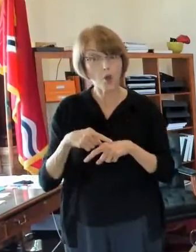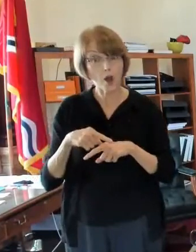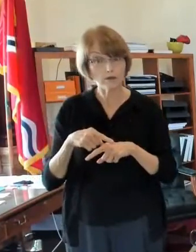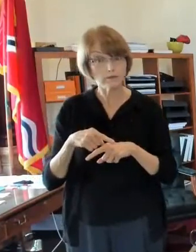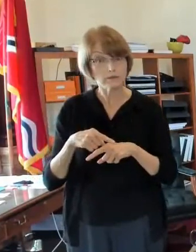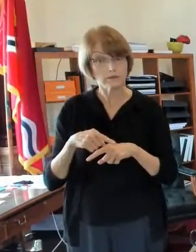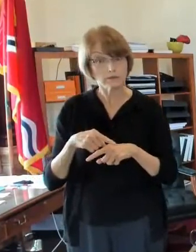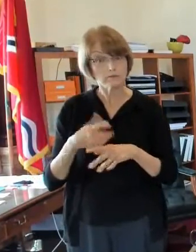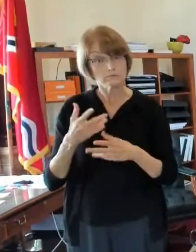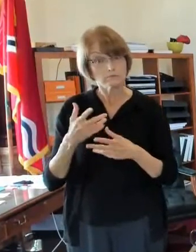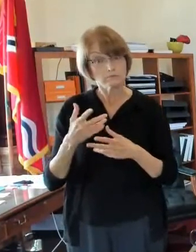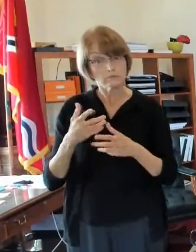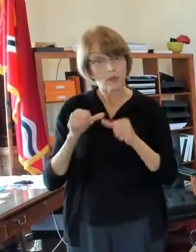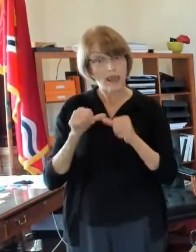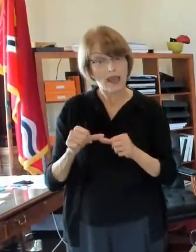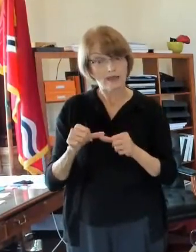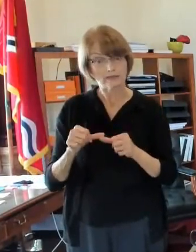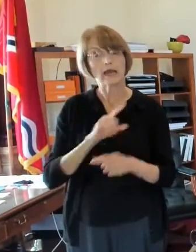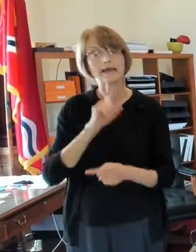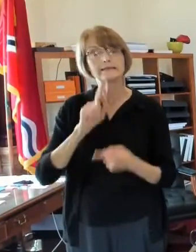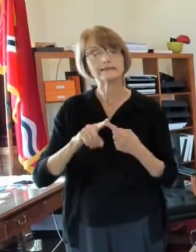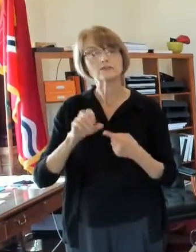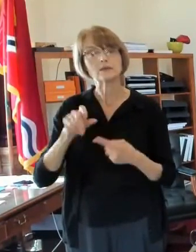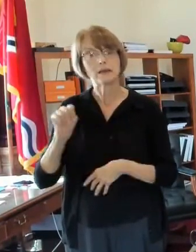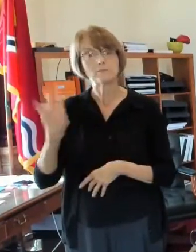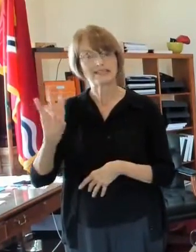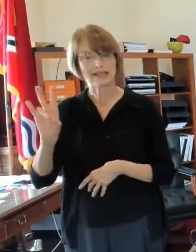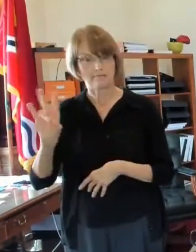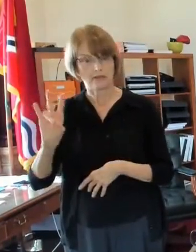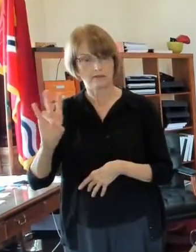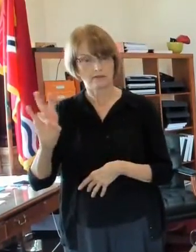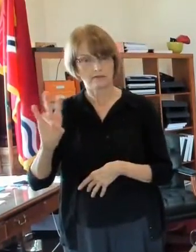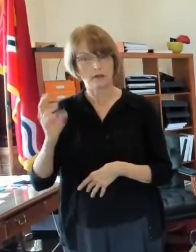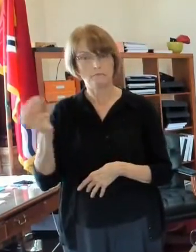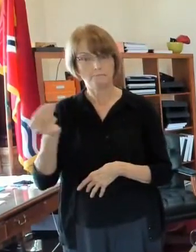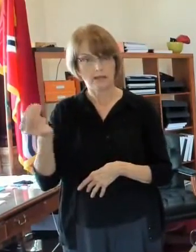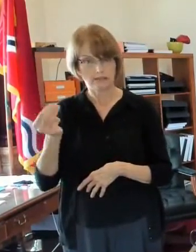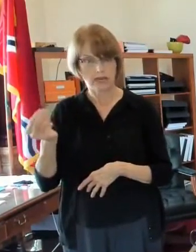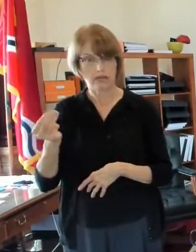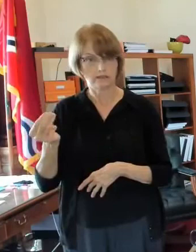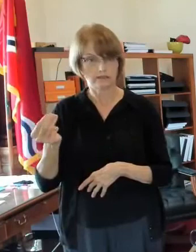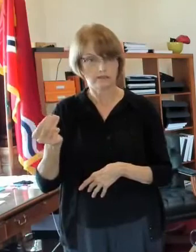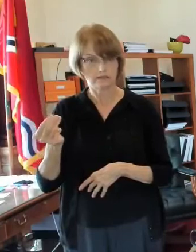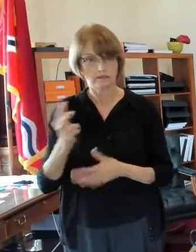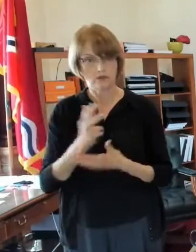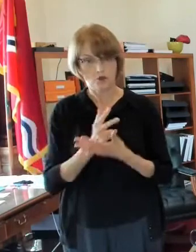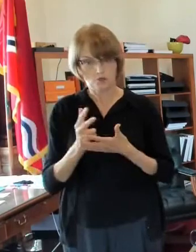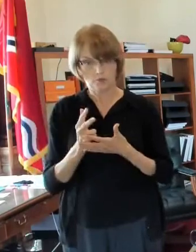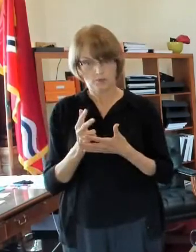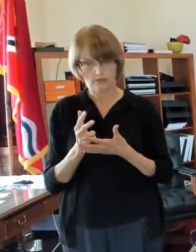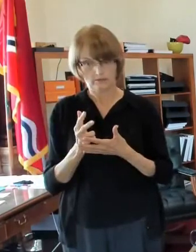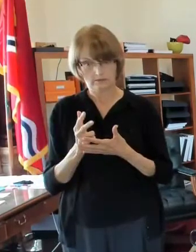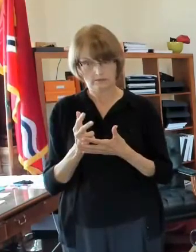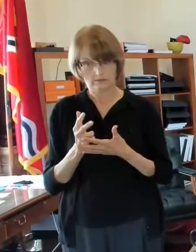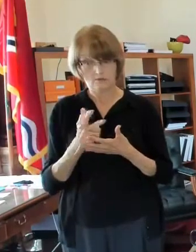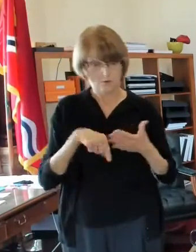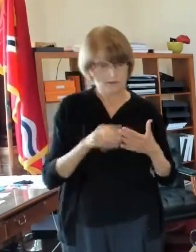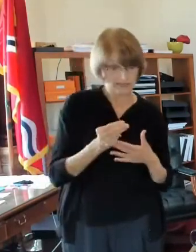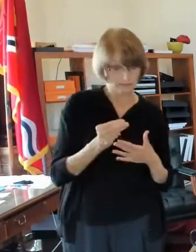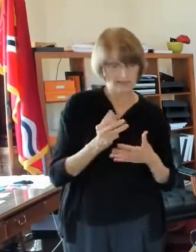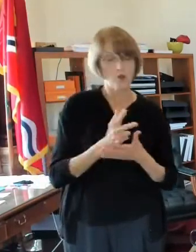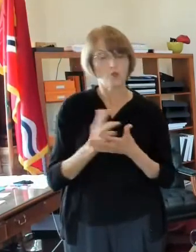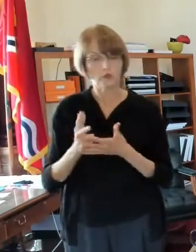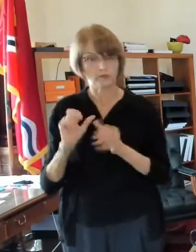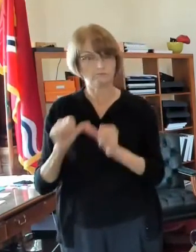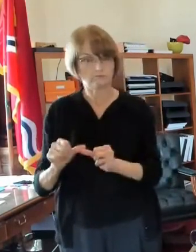uh right now it's lasting until september the 7th which is monday so it's three weeks from this coming monday um